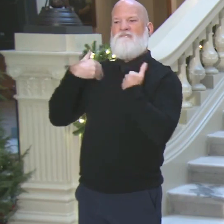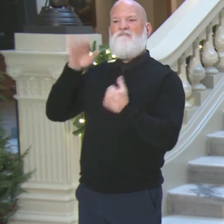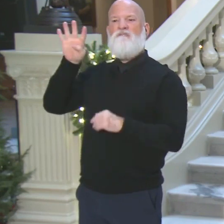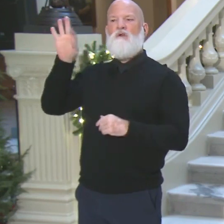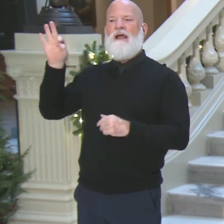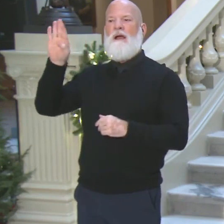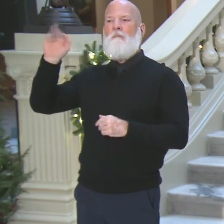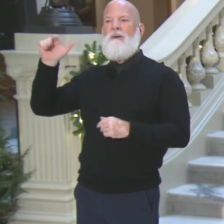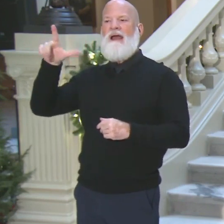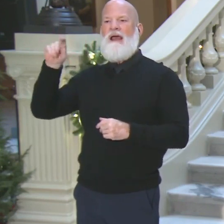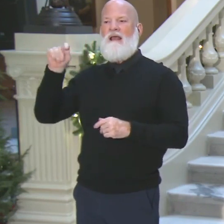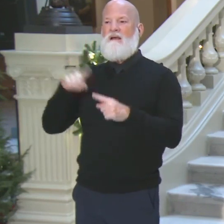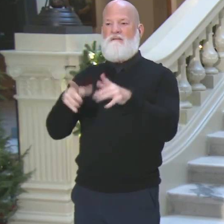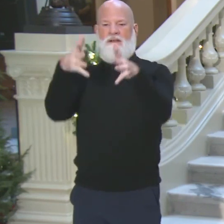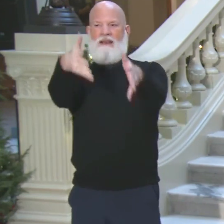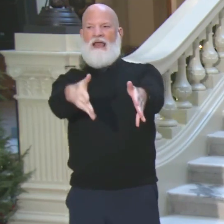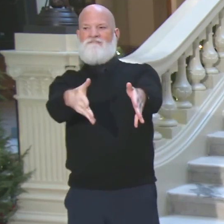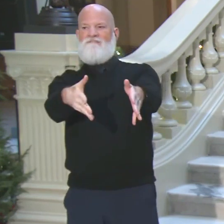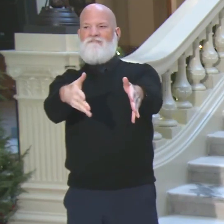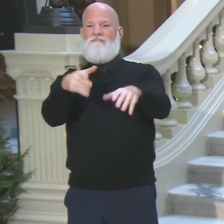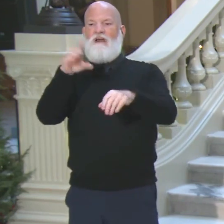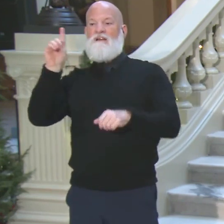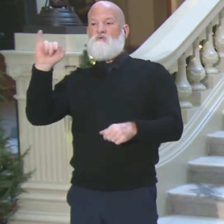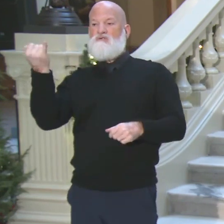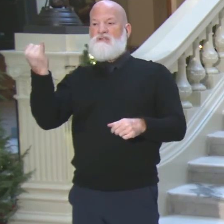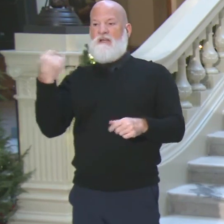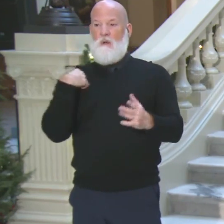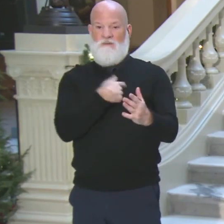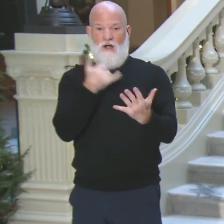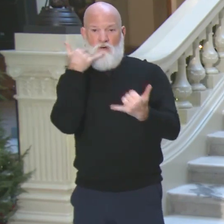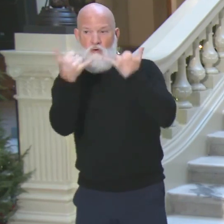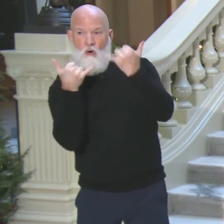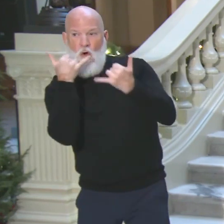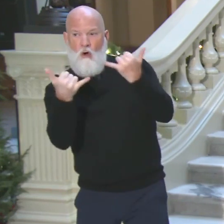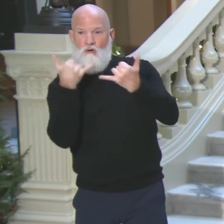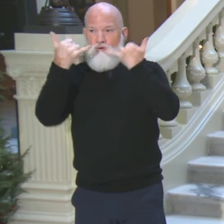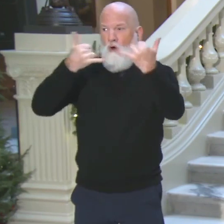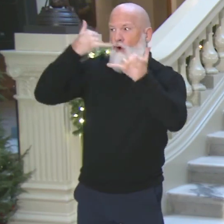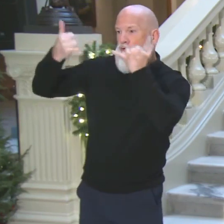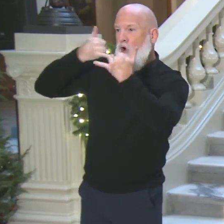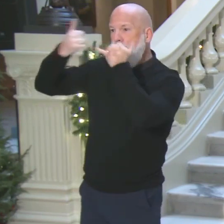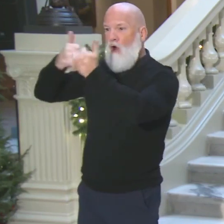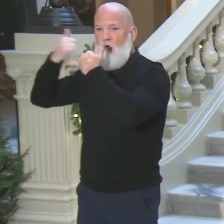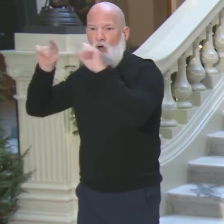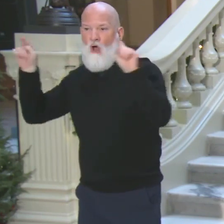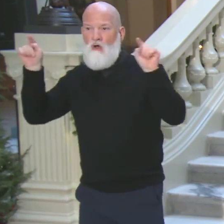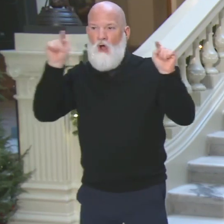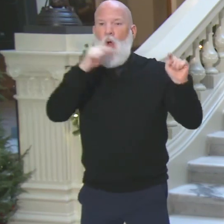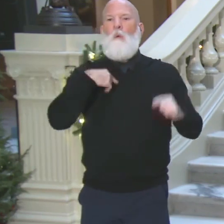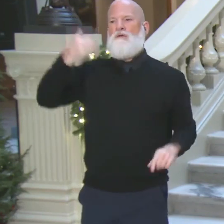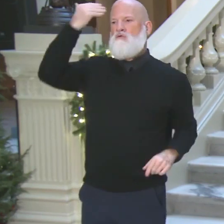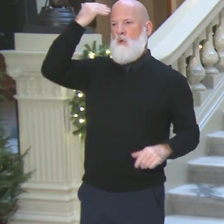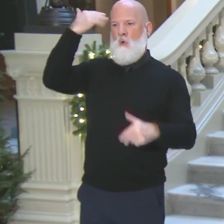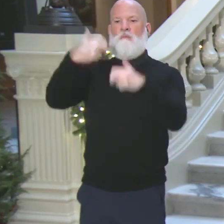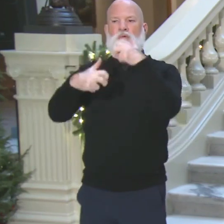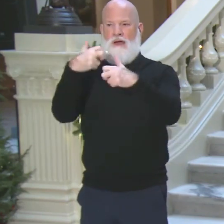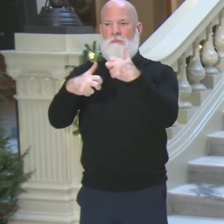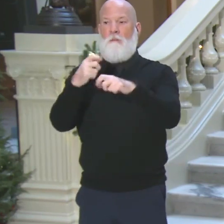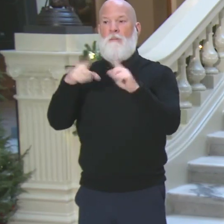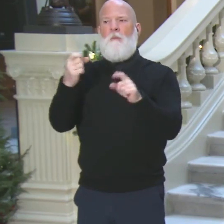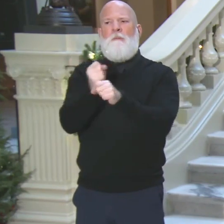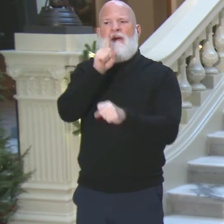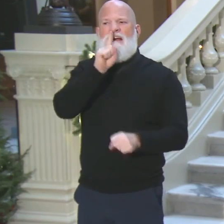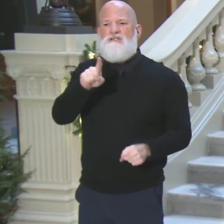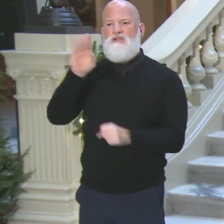left in. We literally did a phone call to every county says, hey, we know this is a problem. Sometimes make sure you get your ballots off adjudication.